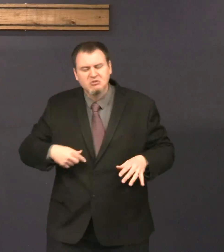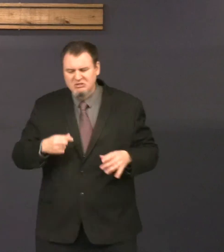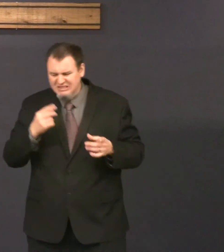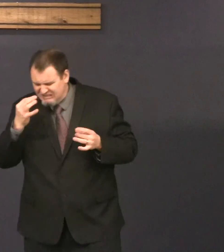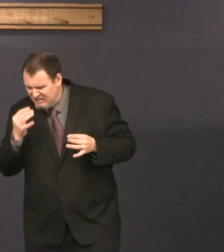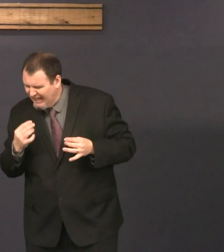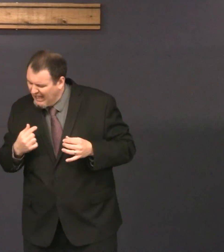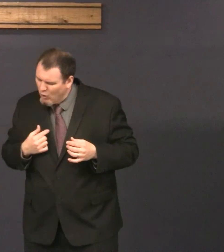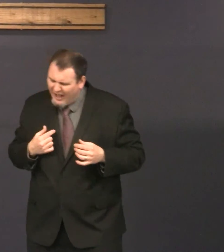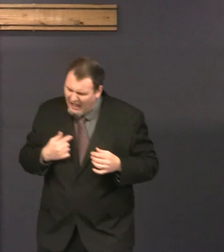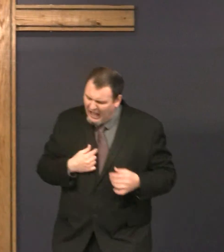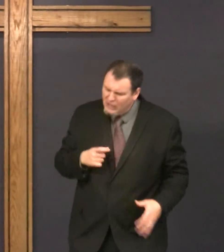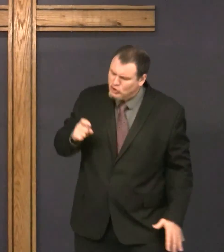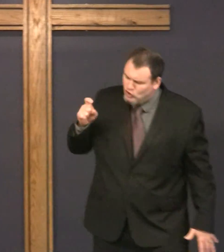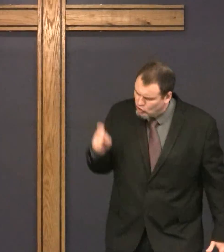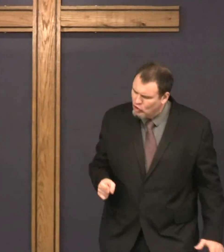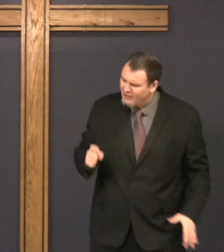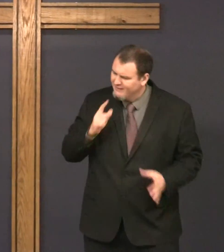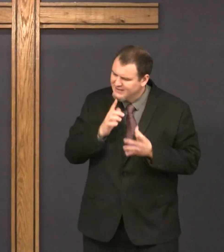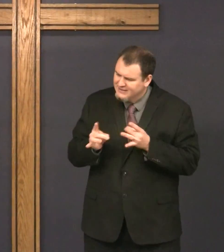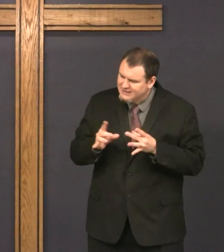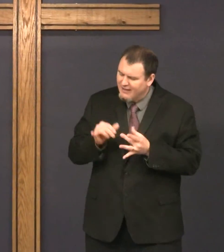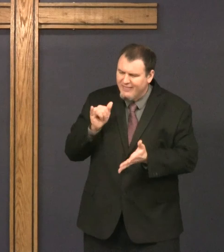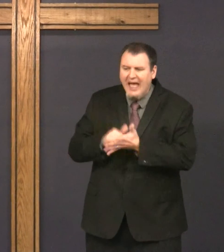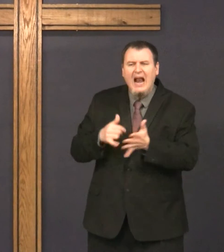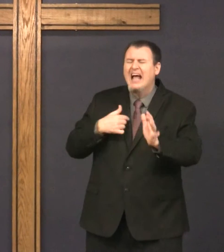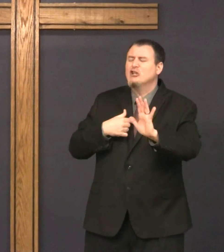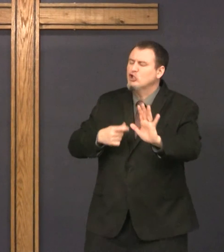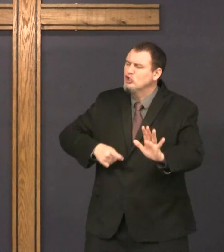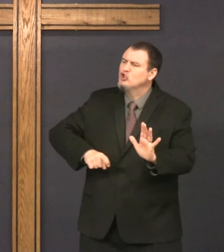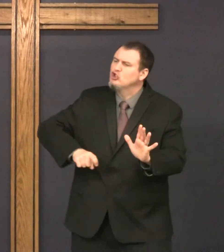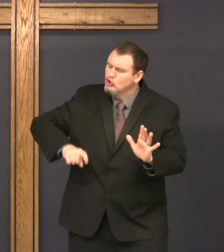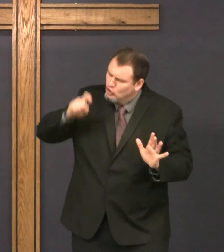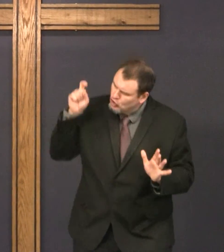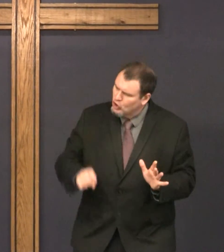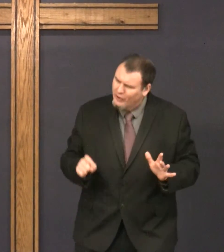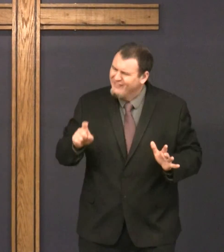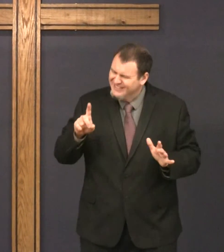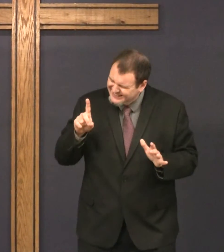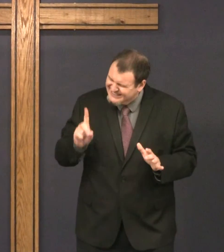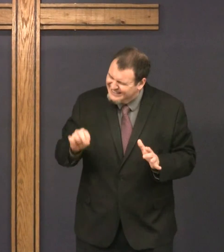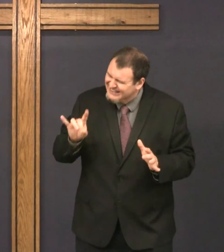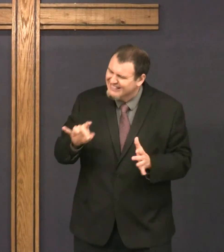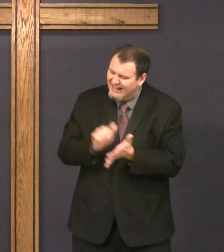How many times have we thought about what I should have said, what I should have done?